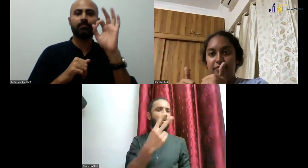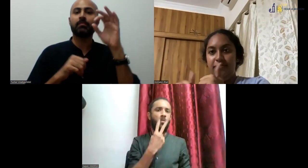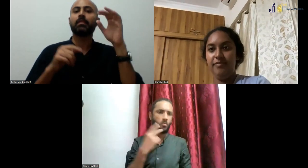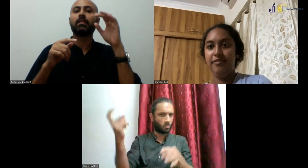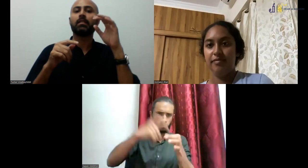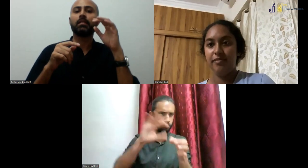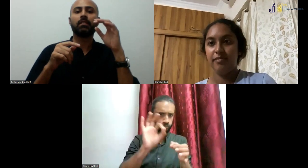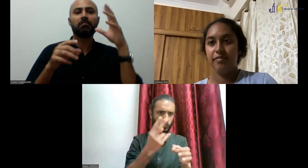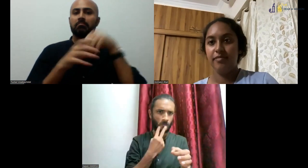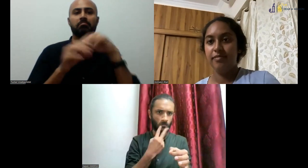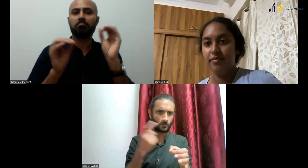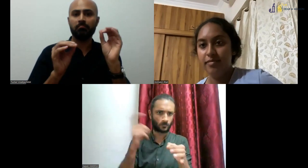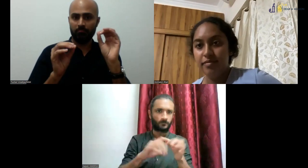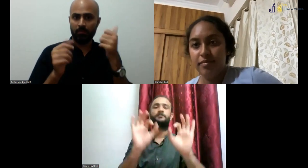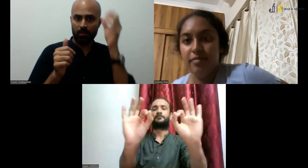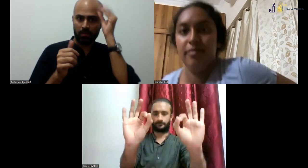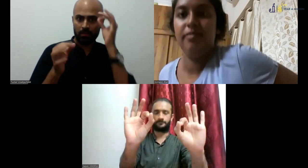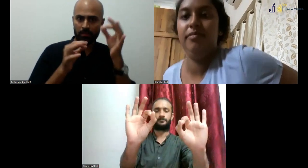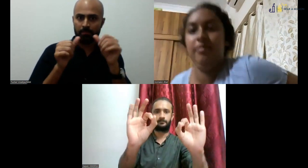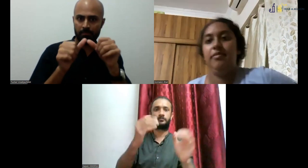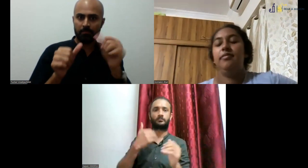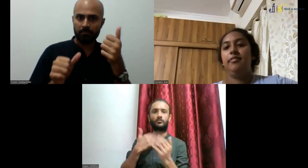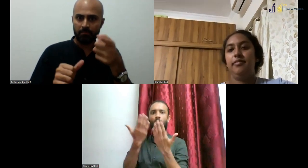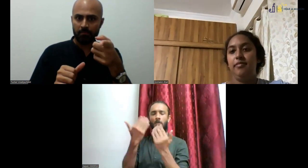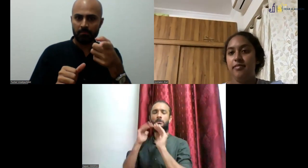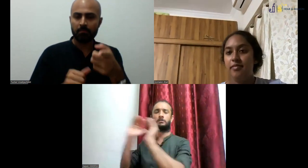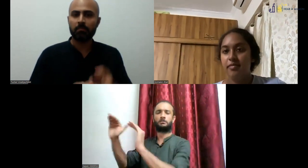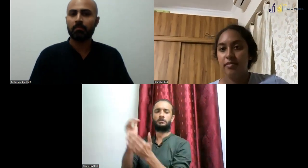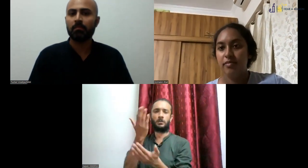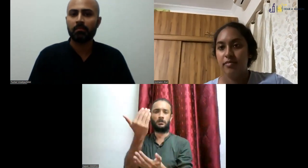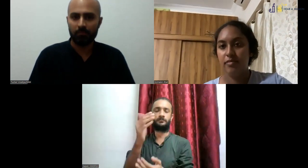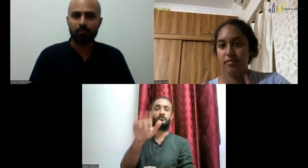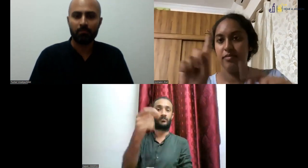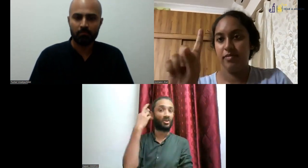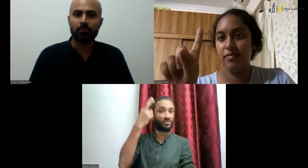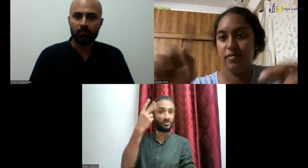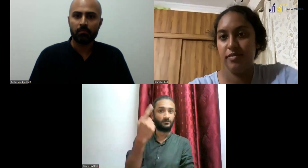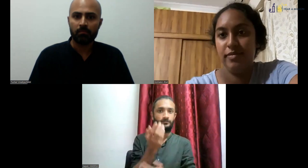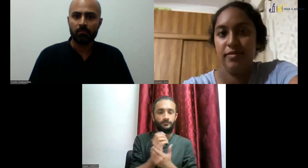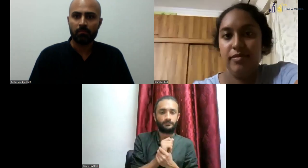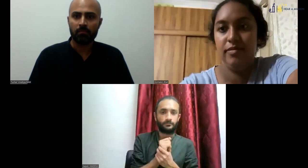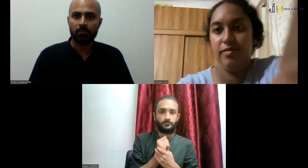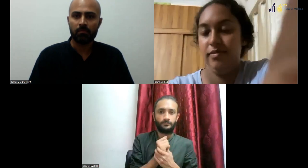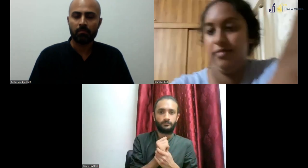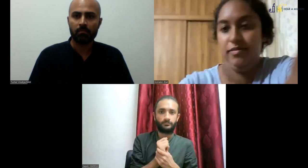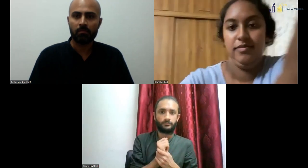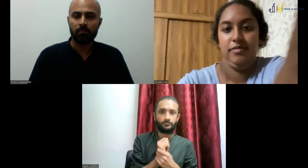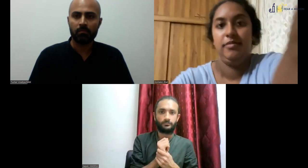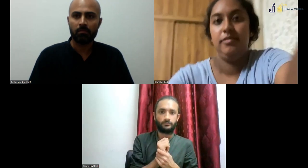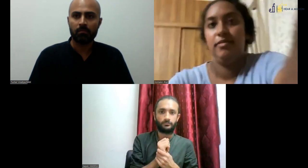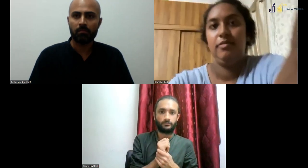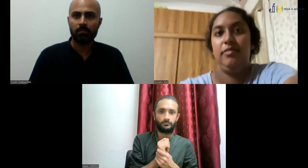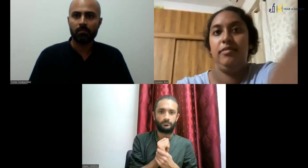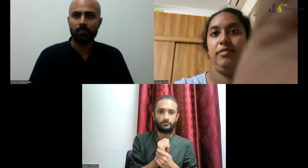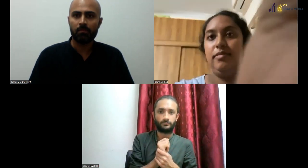I just request you to just fix the signing space, your screen a little, please. Okay. Anyway, if Vishwajit is not here, let